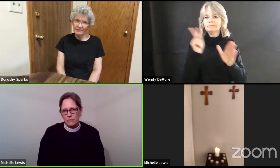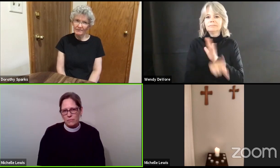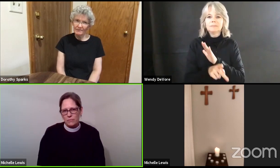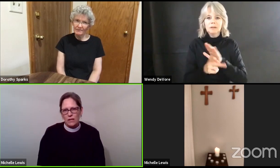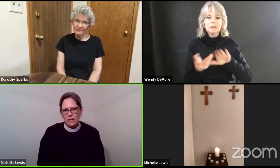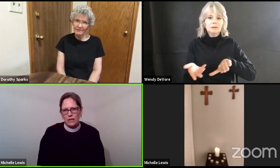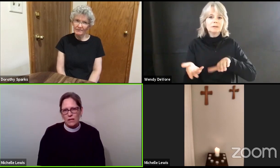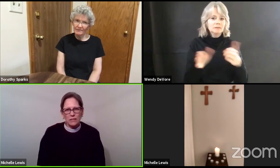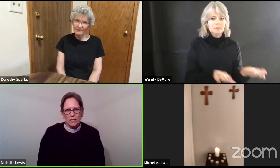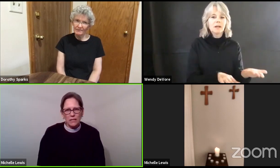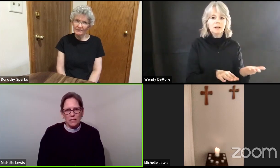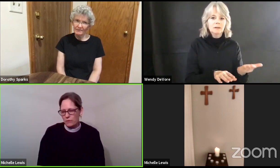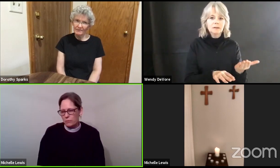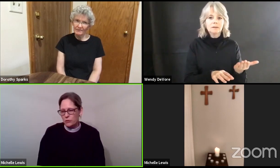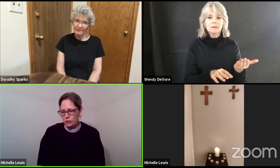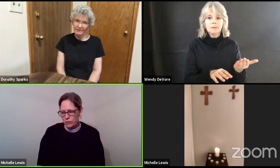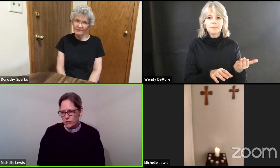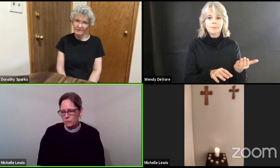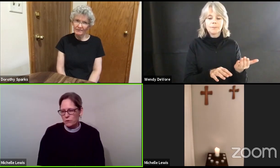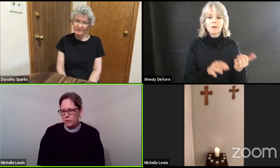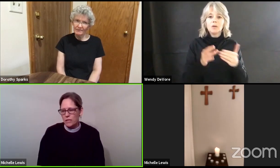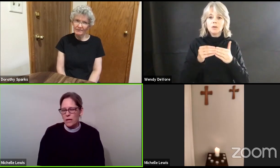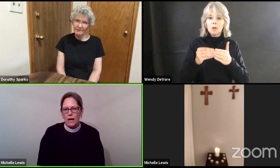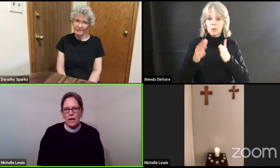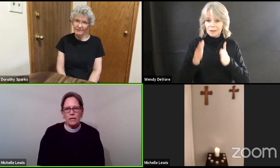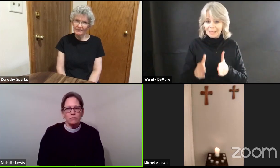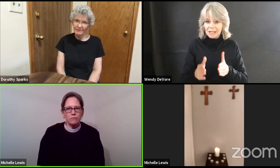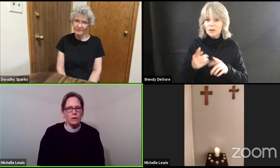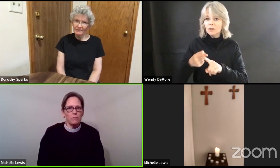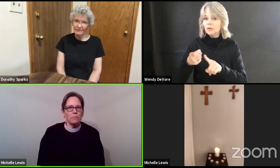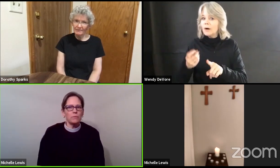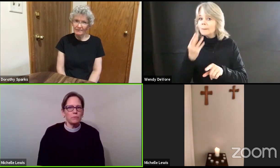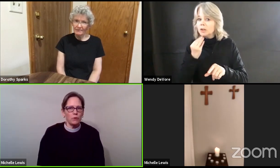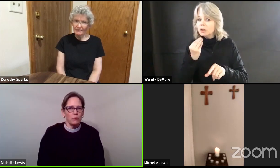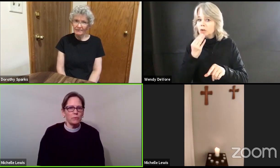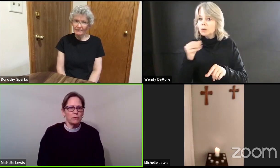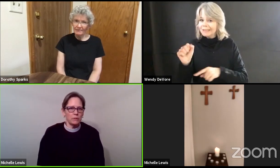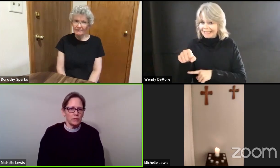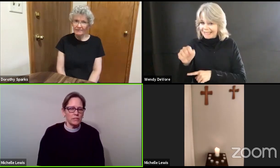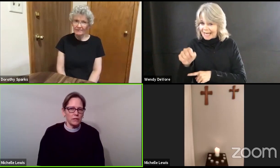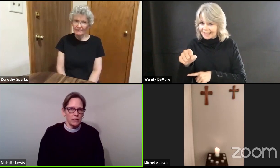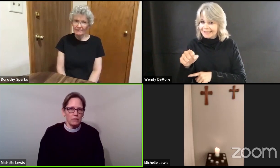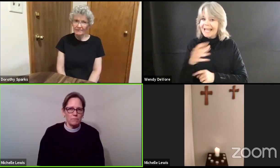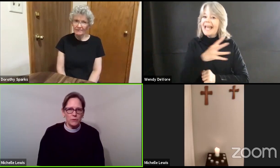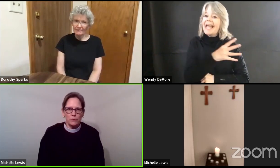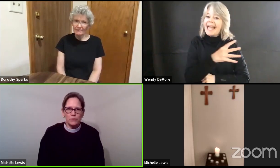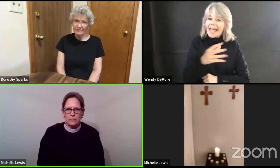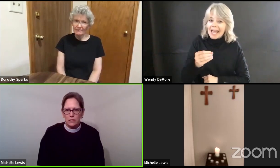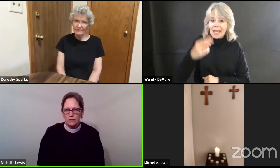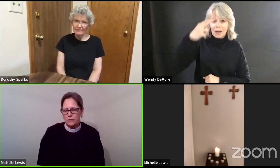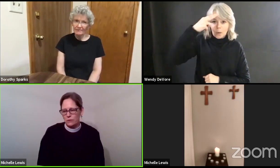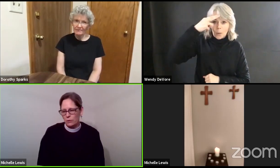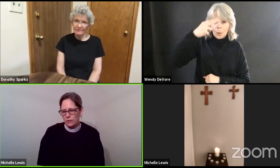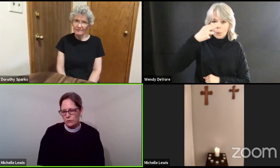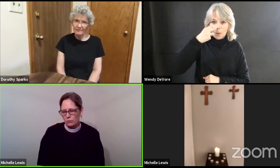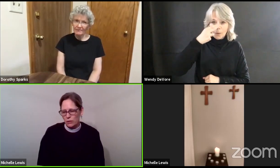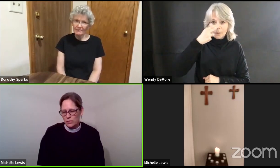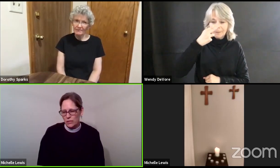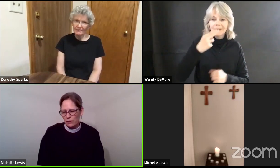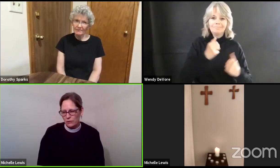It was leaders from the Jewish community and from the Roman military. Those leaders are the ones who worked together.